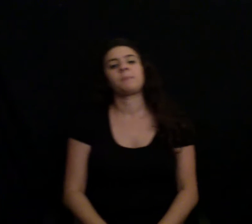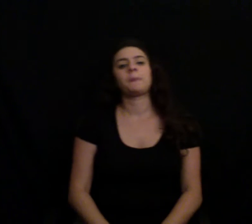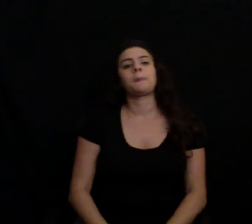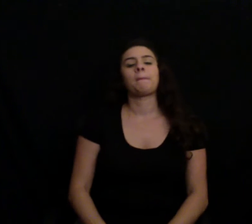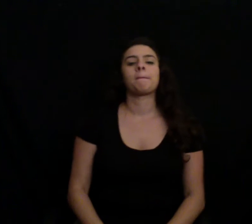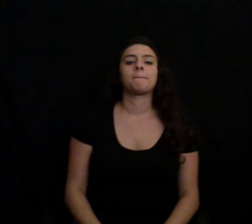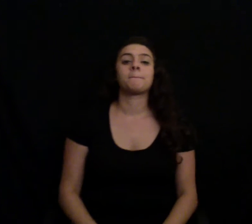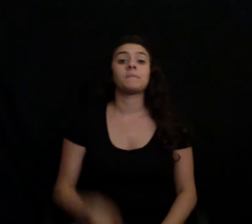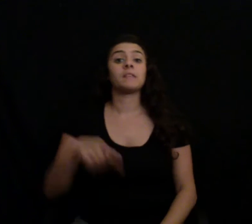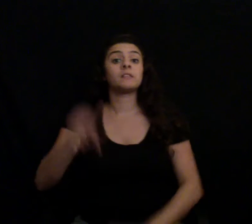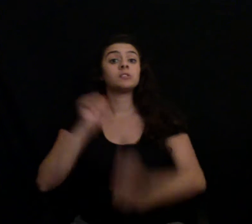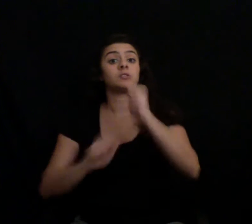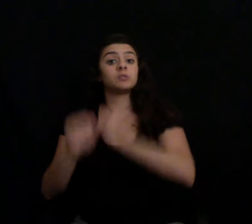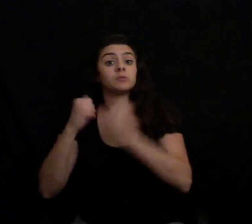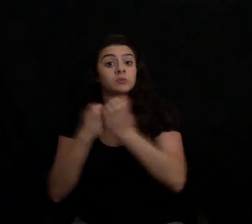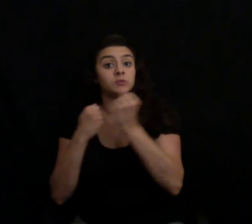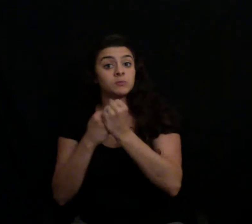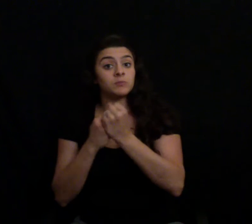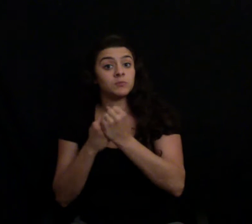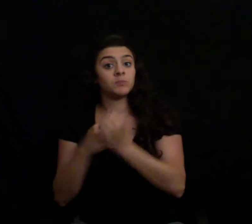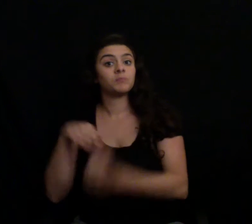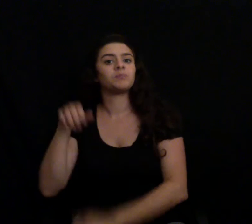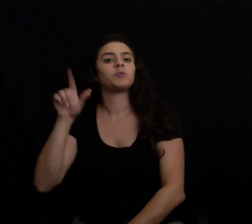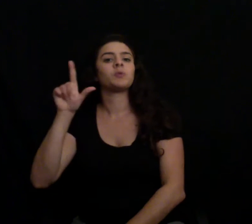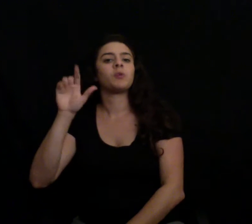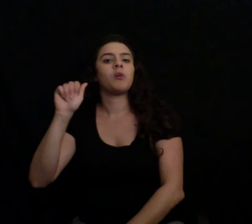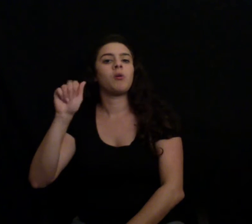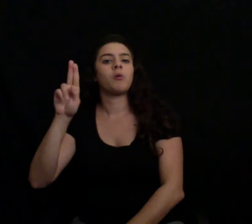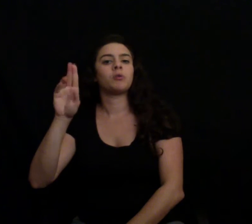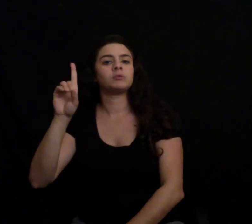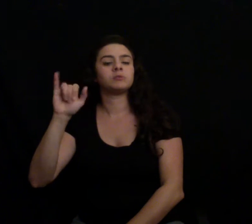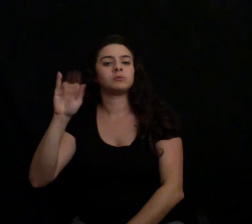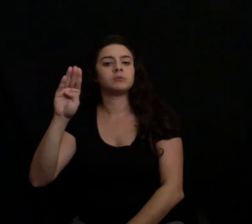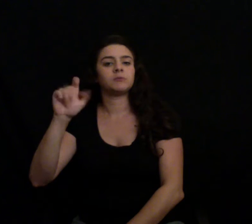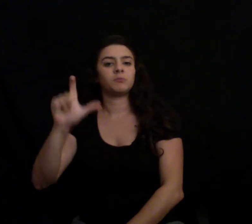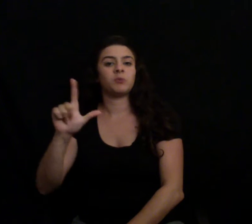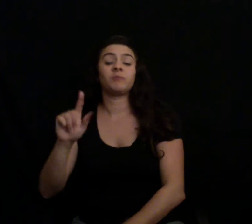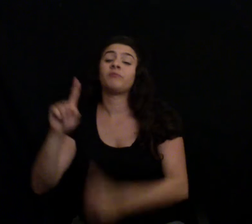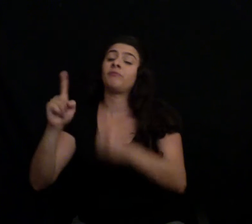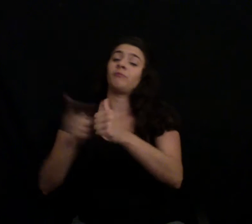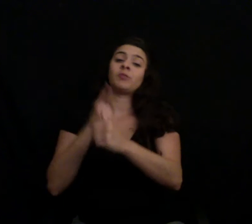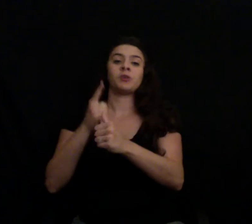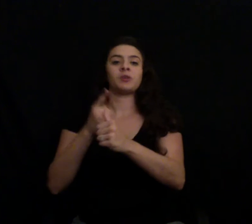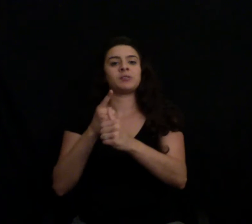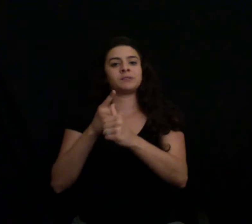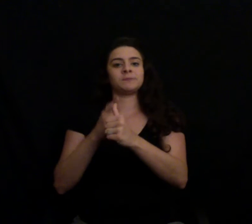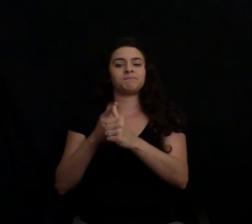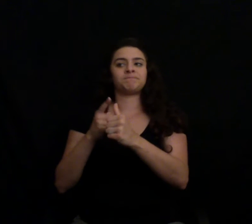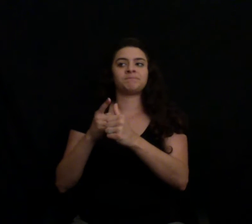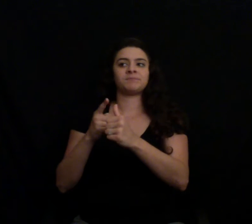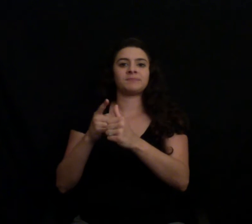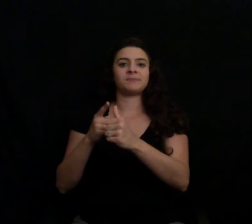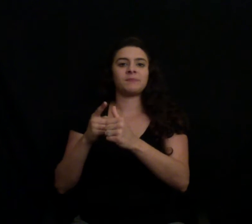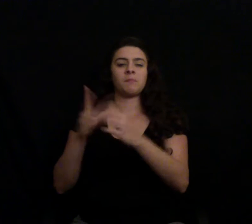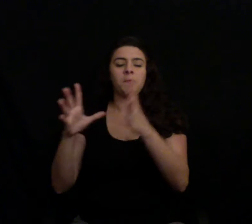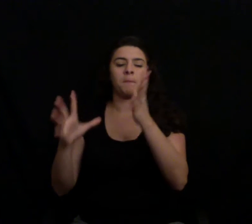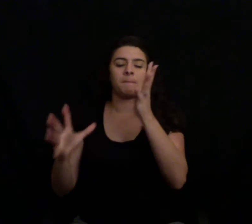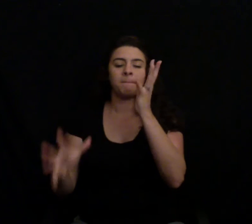This episode is brought to you by Audible. Audible is the world's leading provider of audiobooks with over 150,000 titles to choose from.